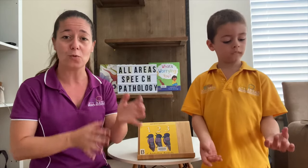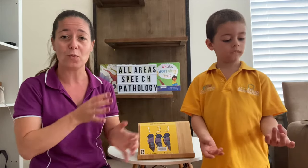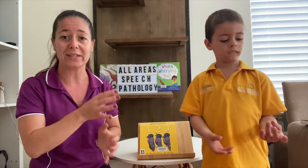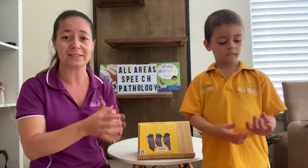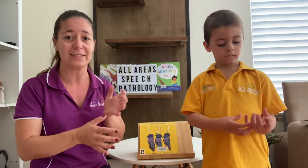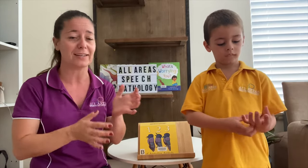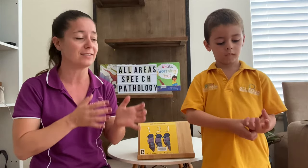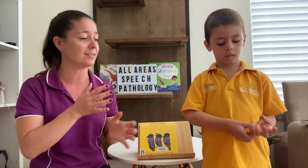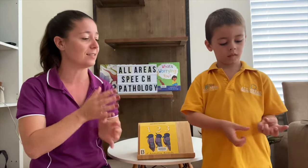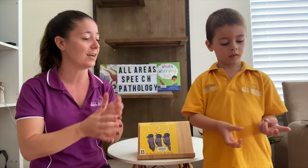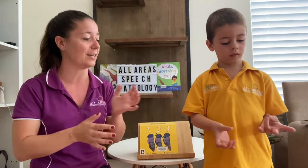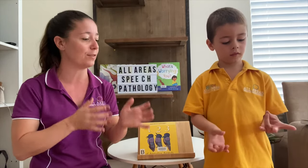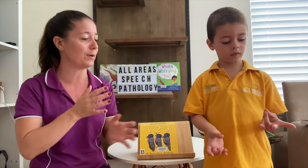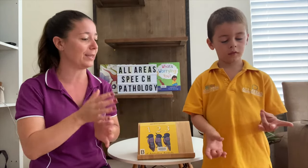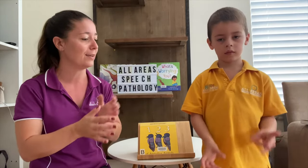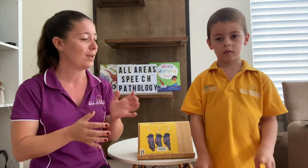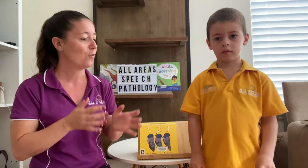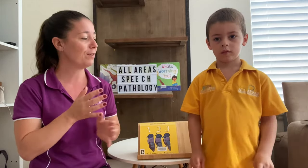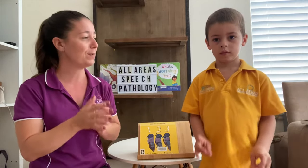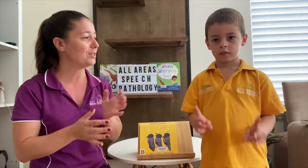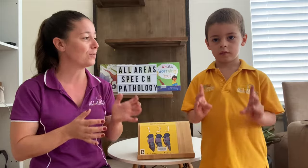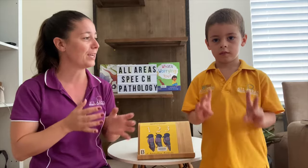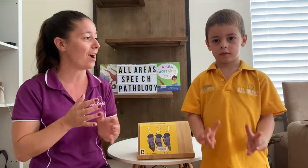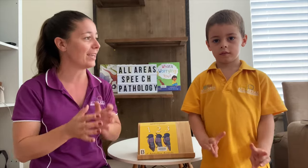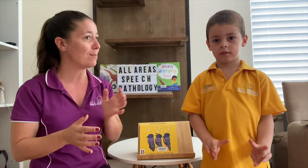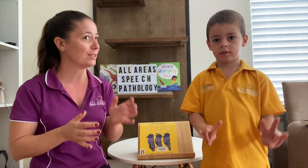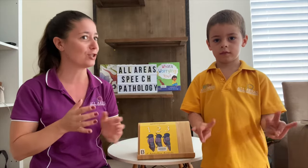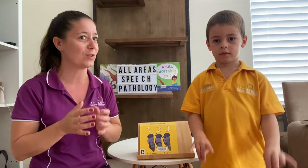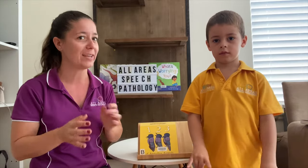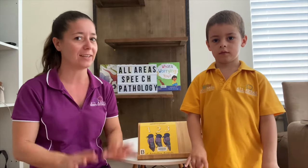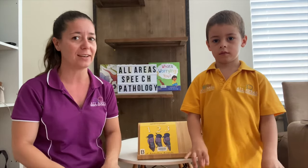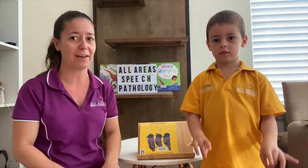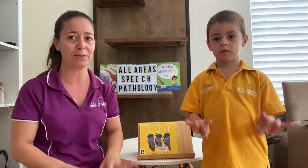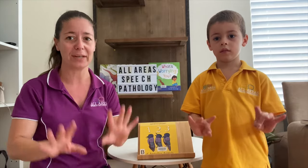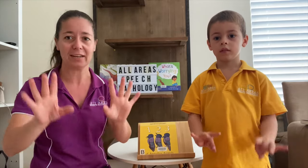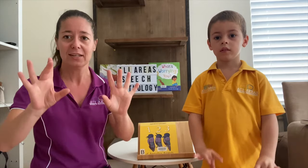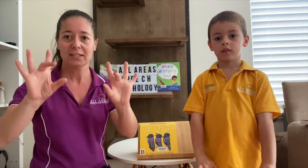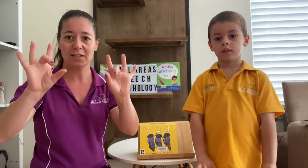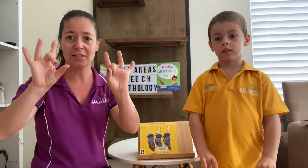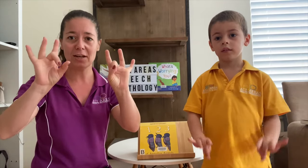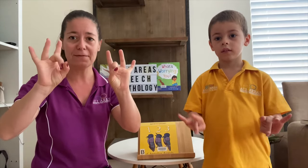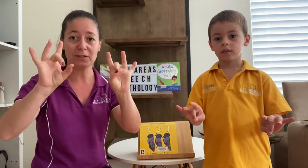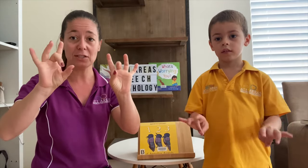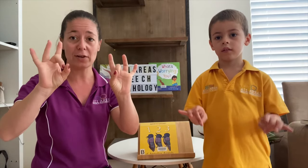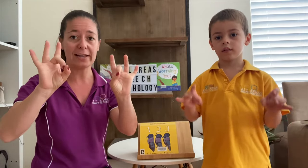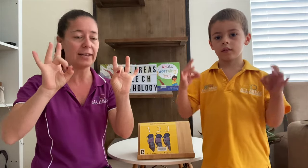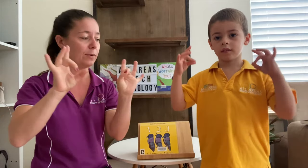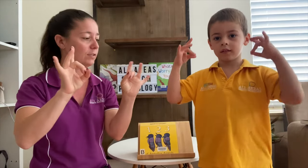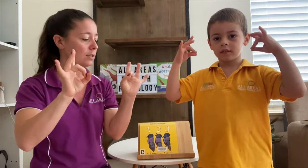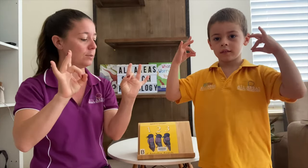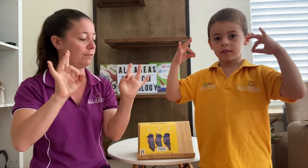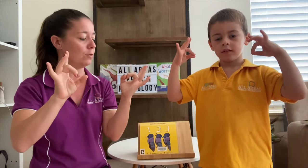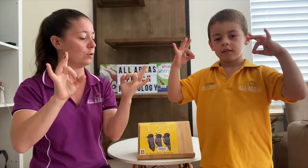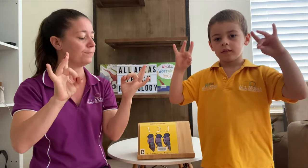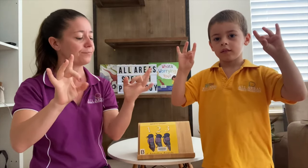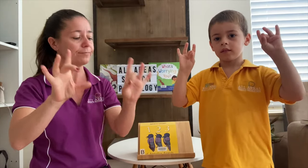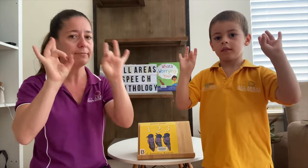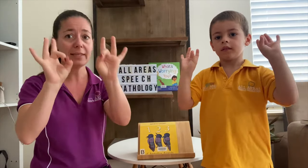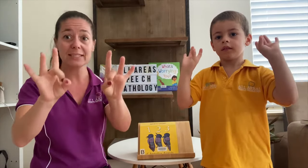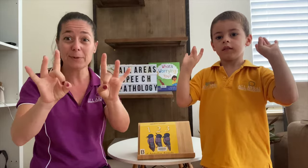Wednesday's sign of the week, we've been doing I am Australian, haven't we? So the sign for Australia, we've done this before, is by